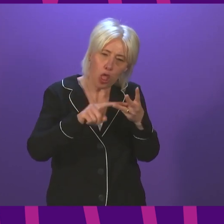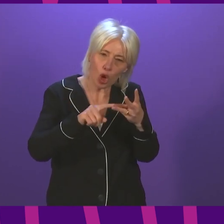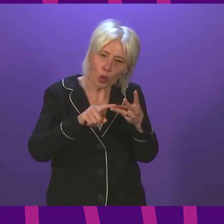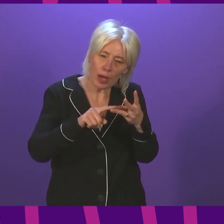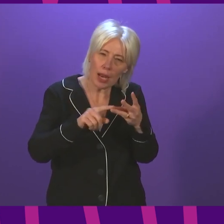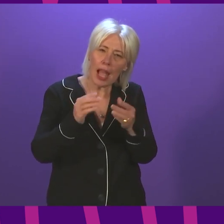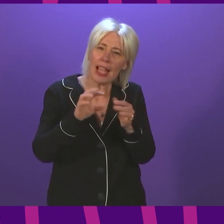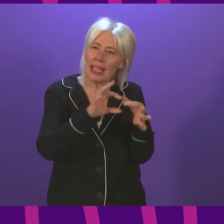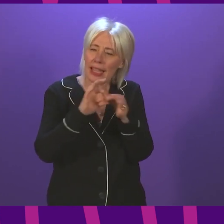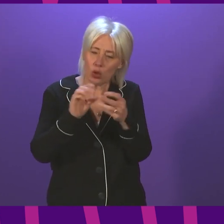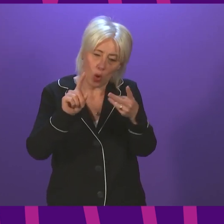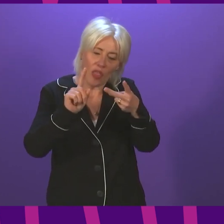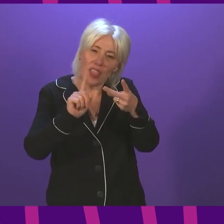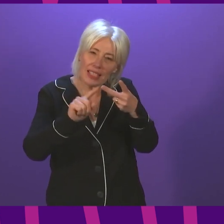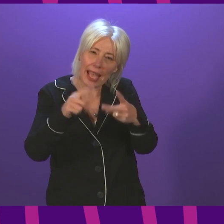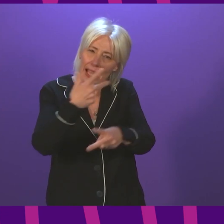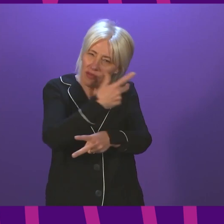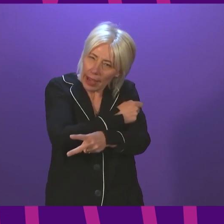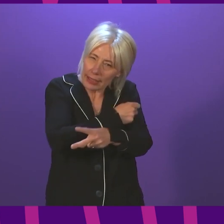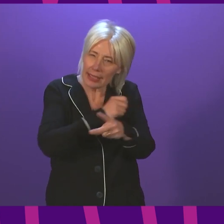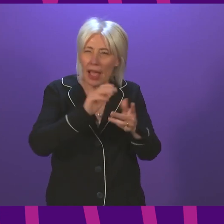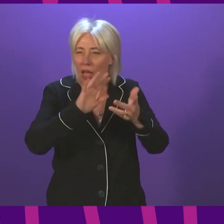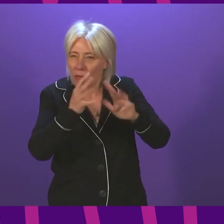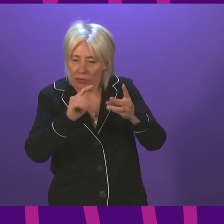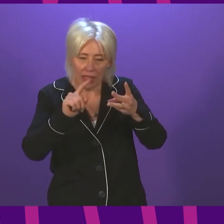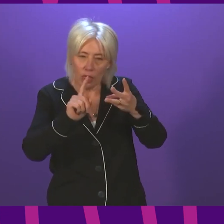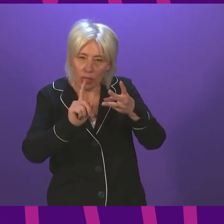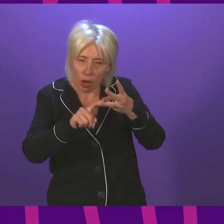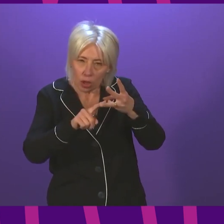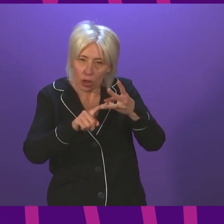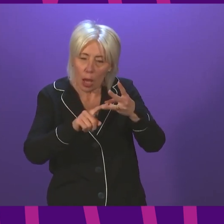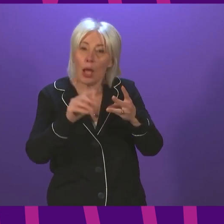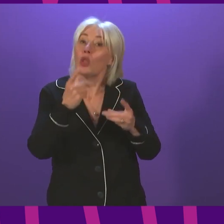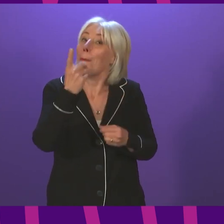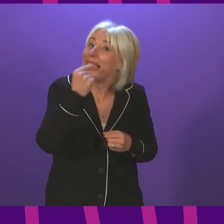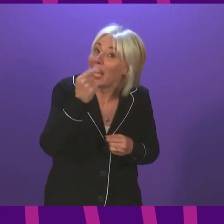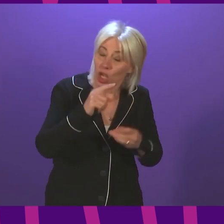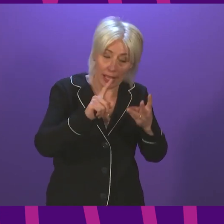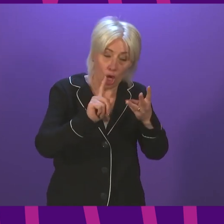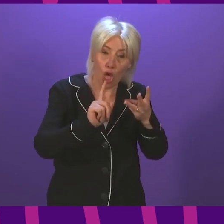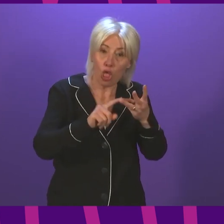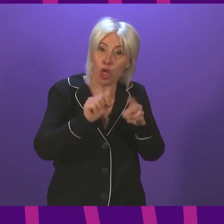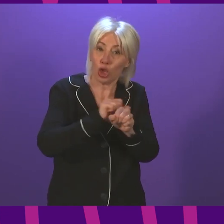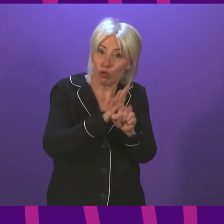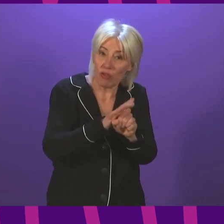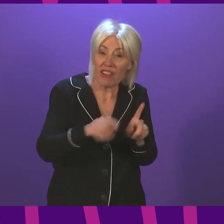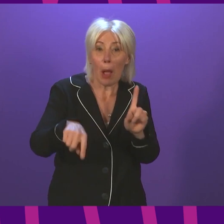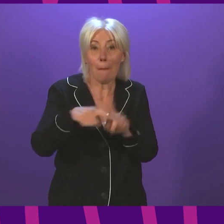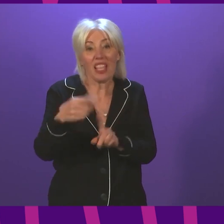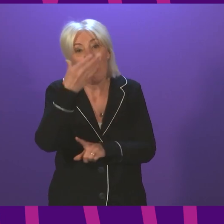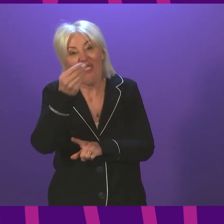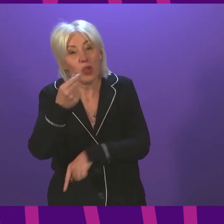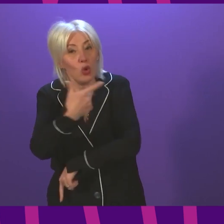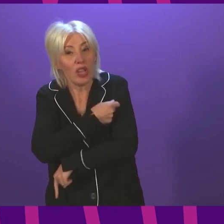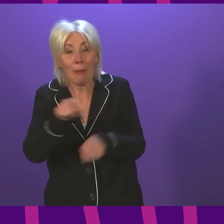receive the second vaccine and indeed that you might then be offered your booster and flu jag on the one visit? First